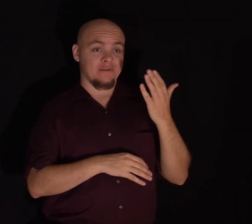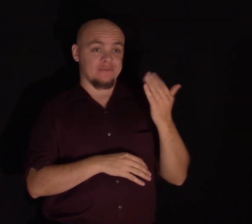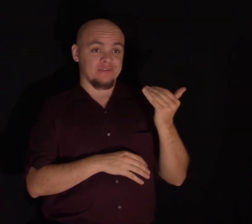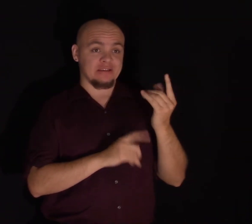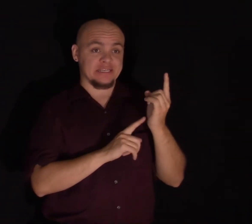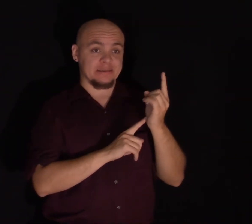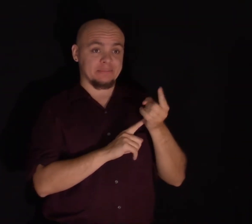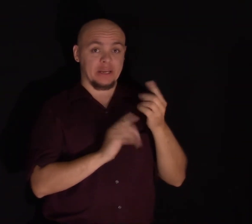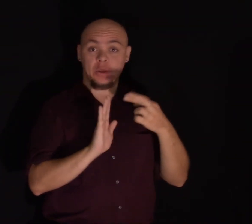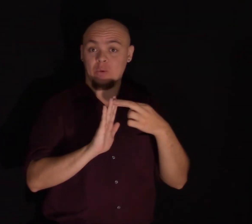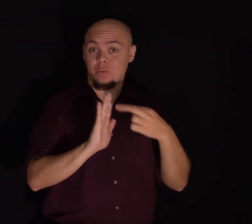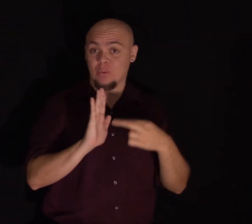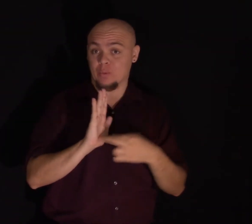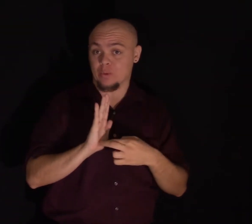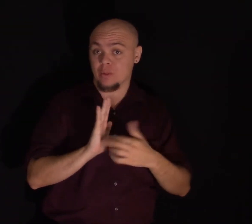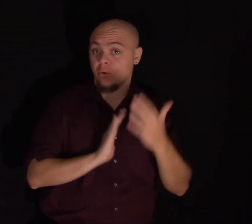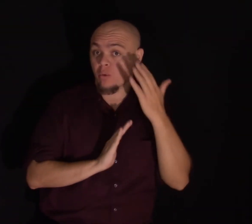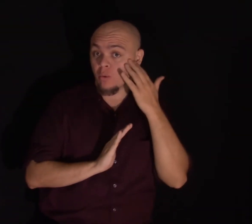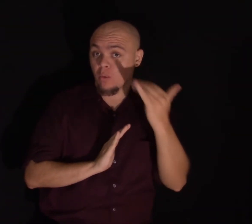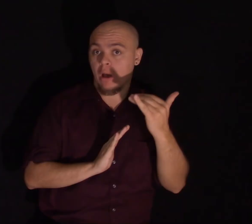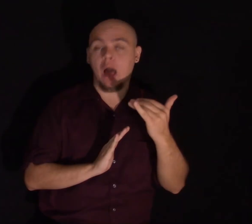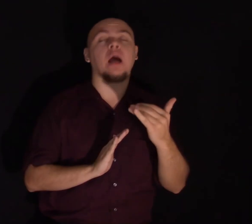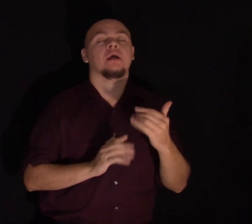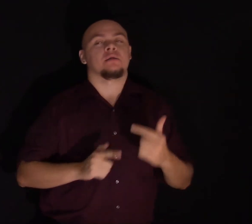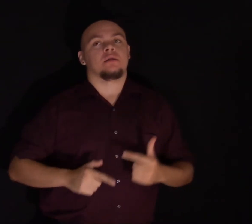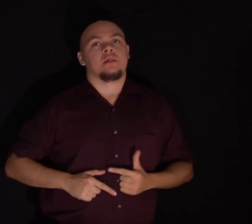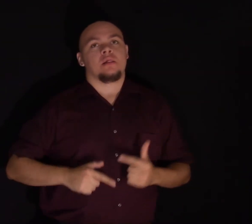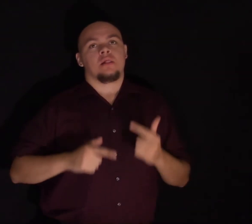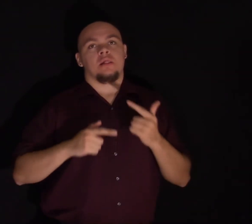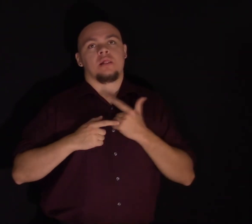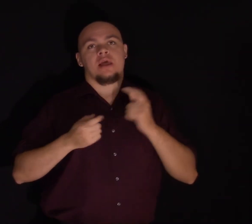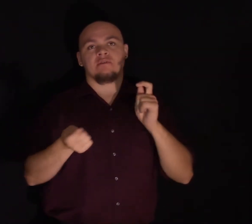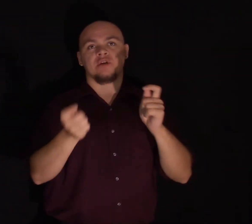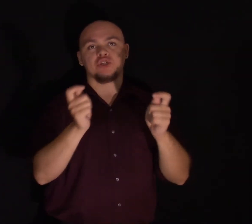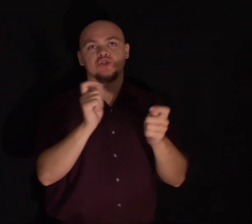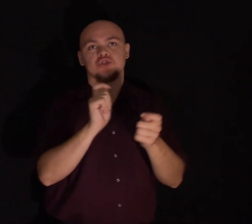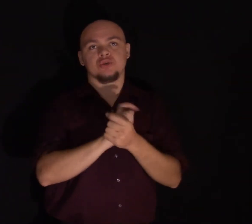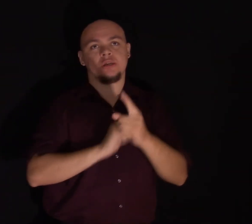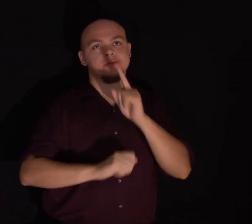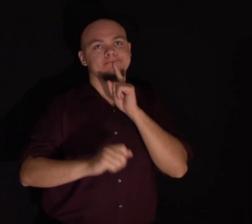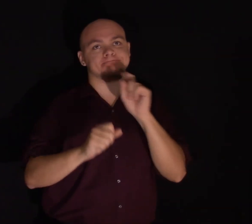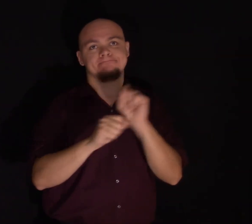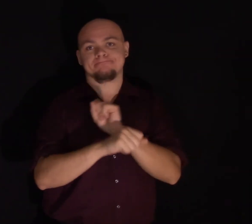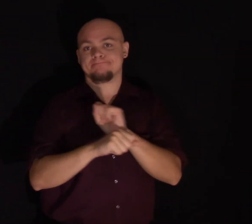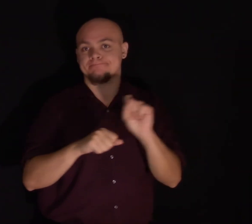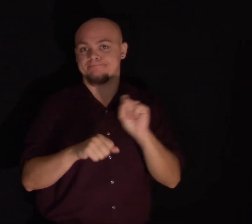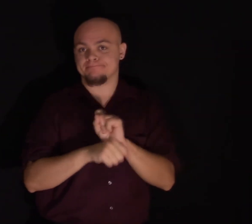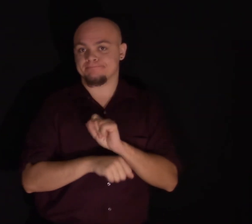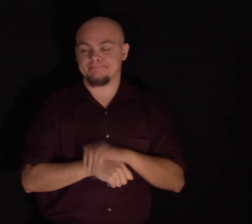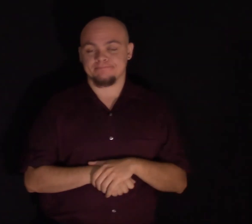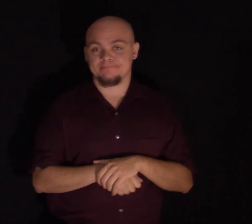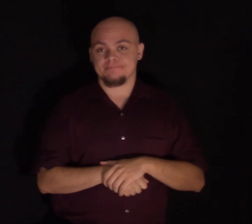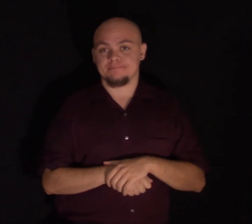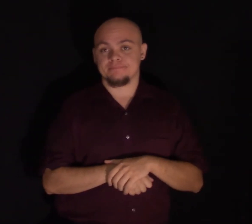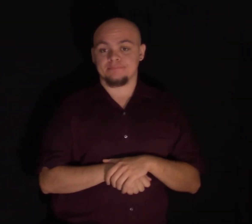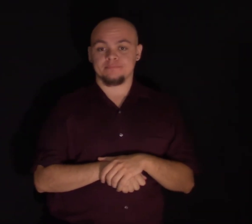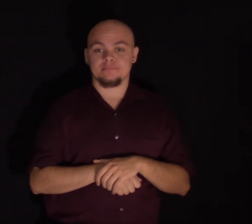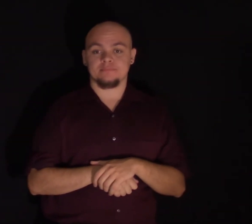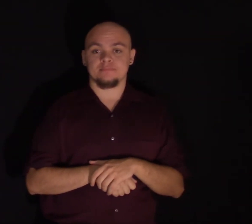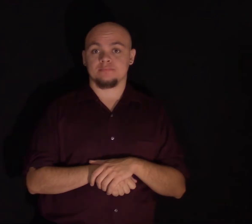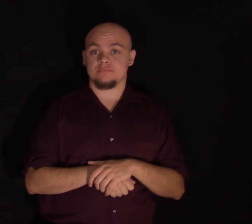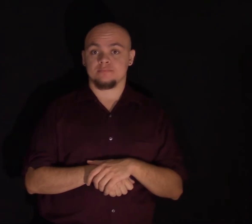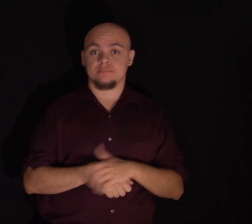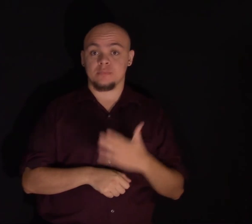because it is absolutely life-changing. It has made the most enormous